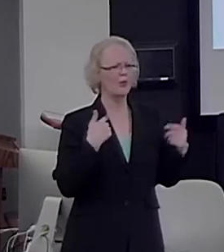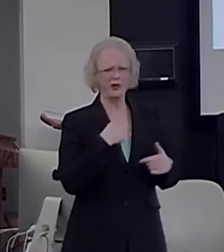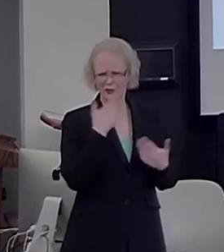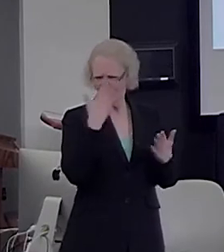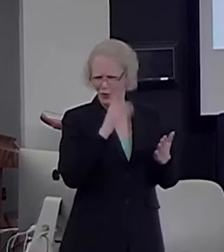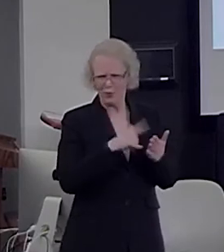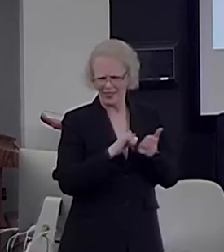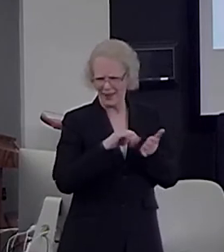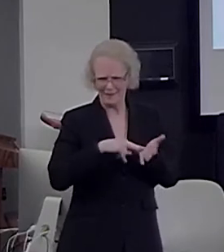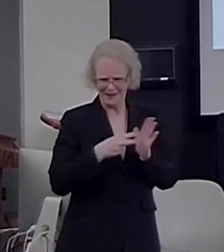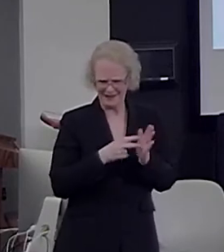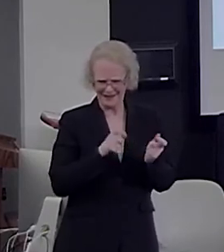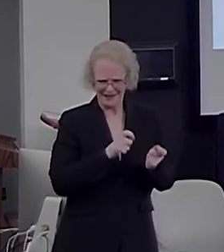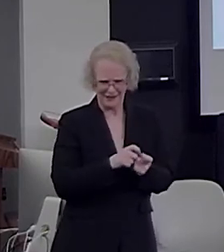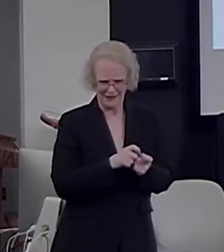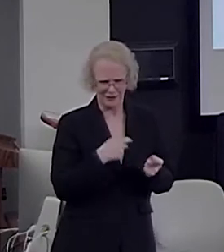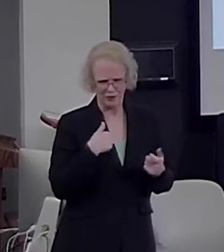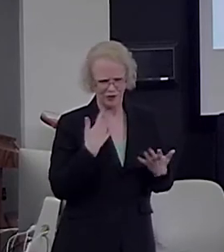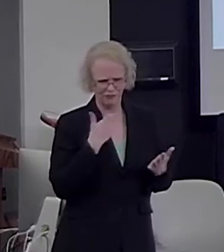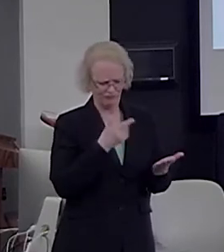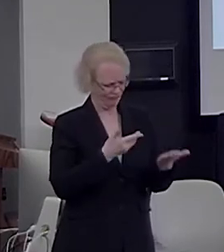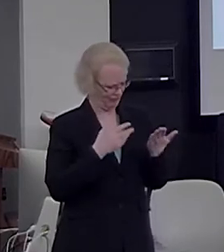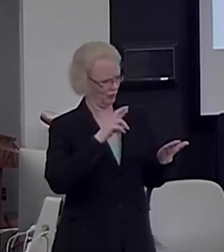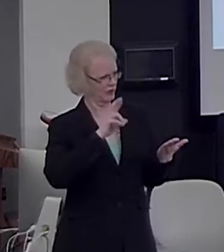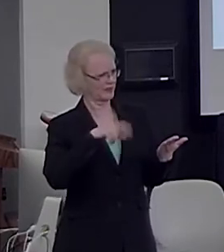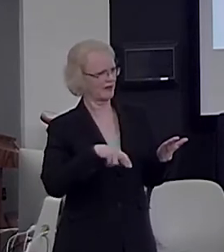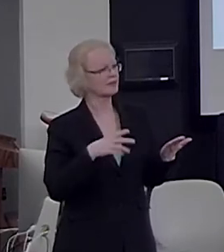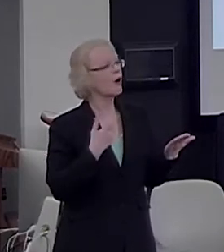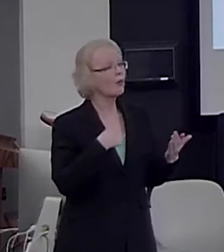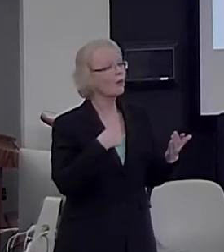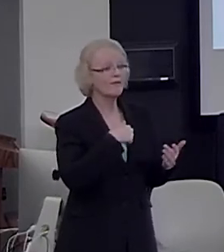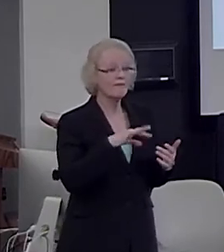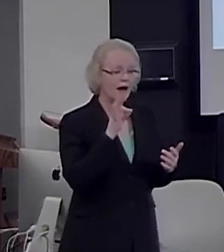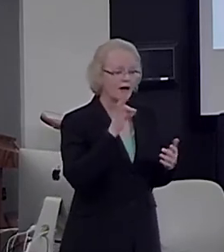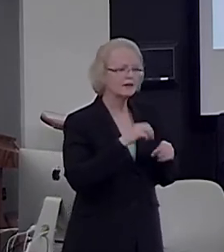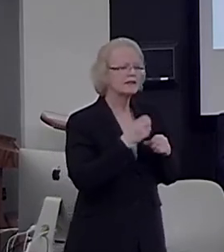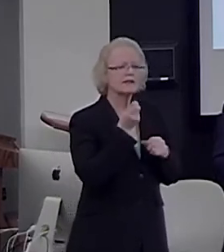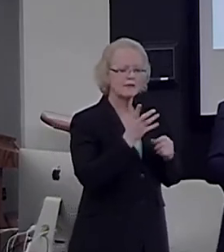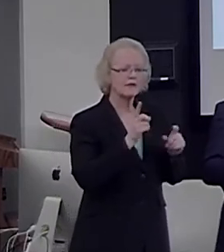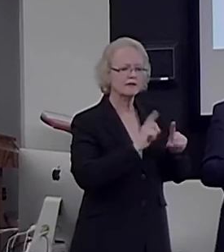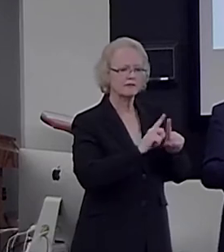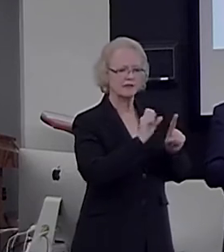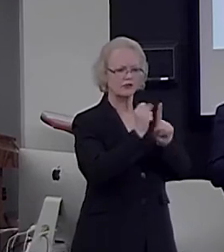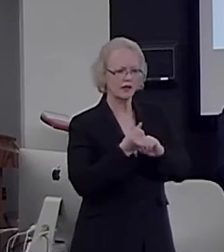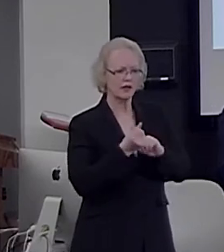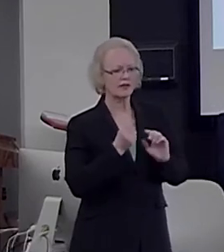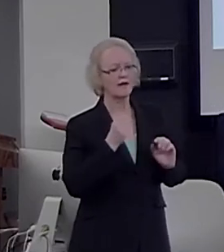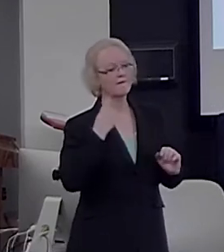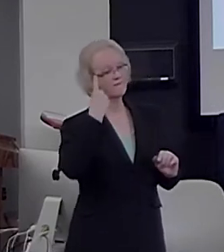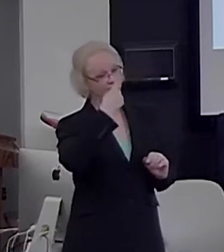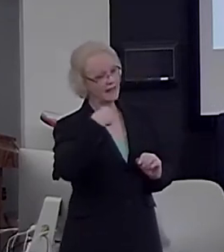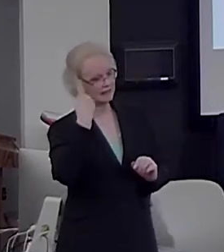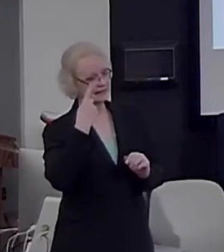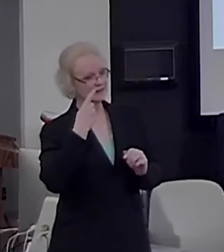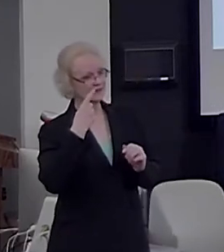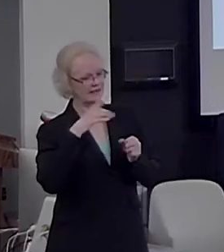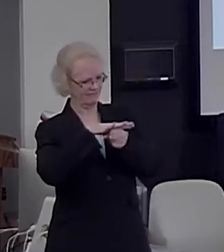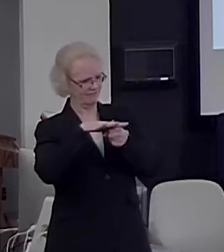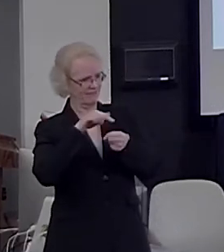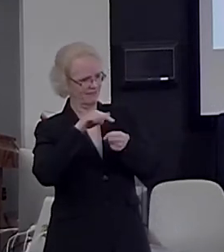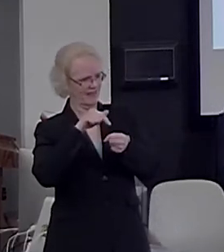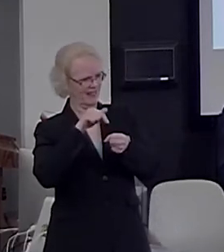exactly, this result. But we have been finding several cases that the face system competes with cultural